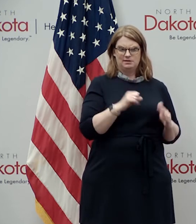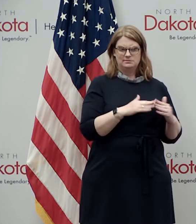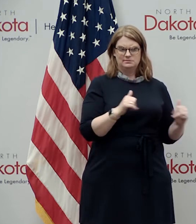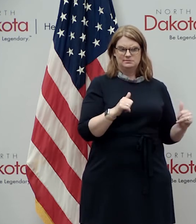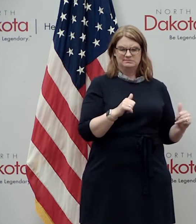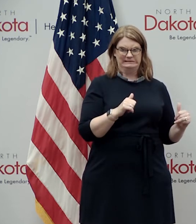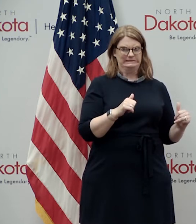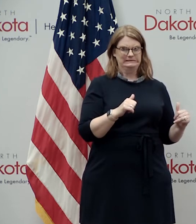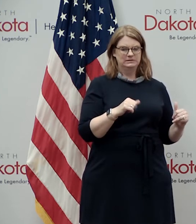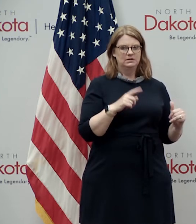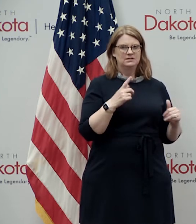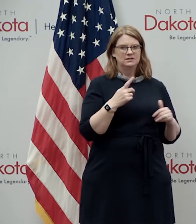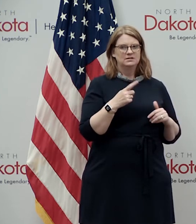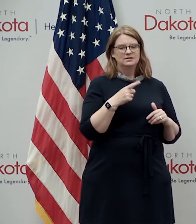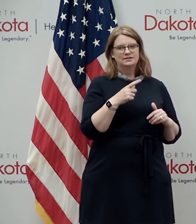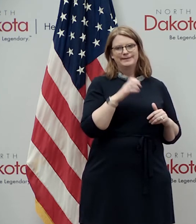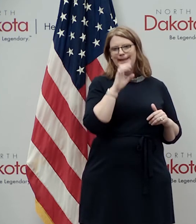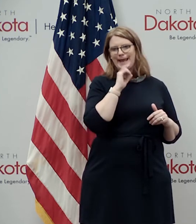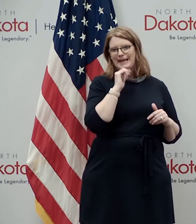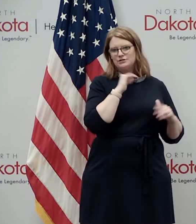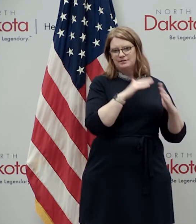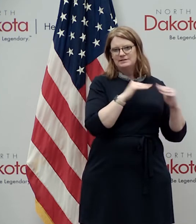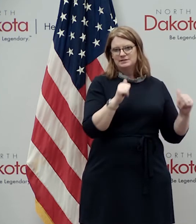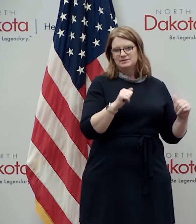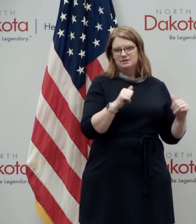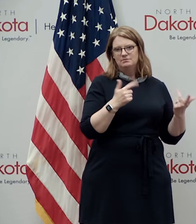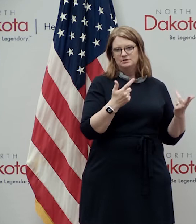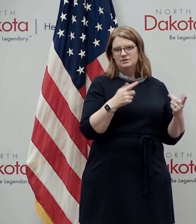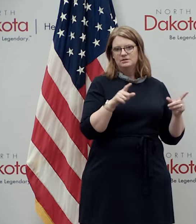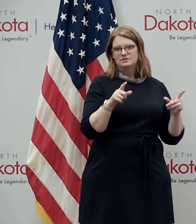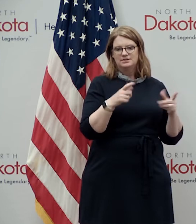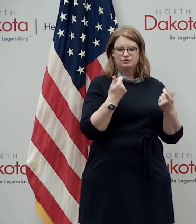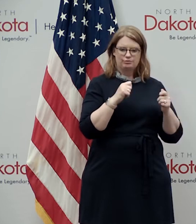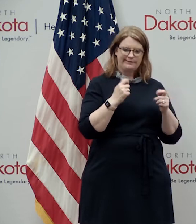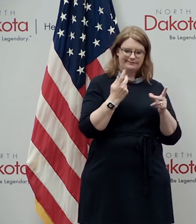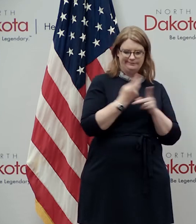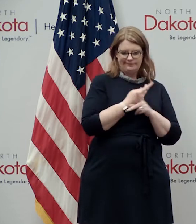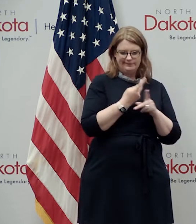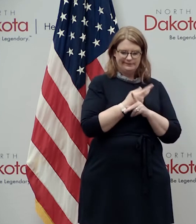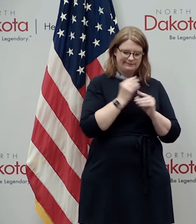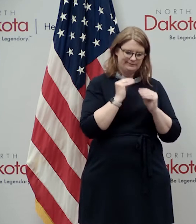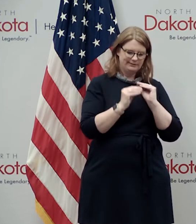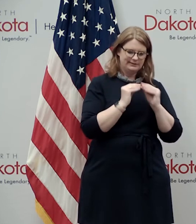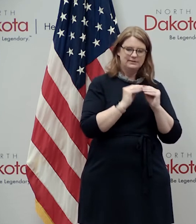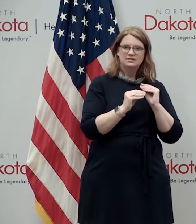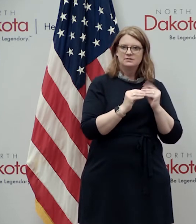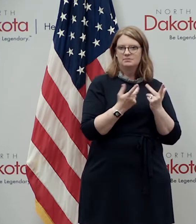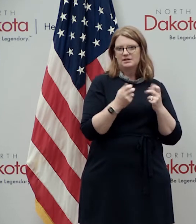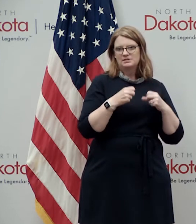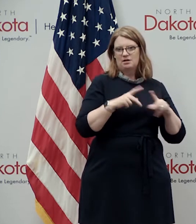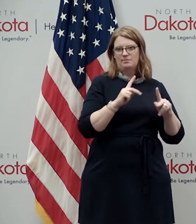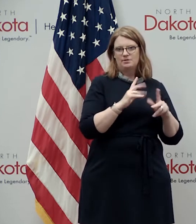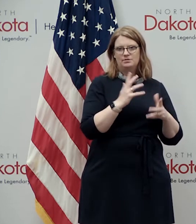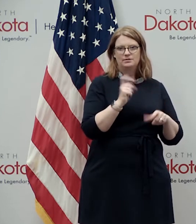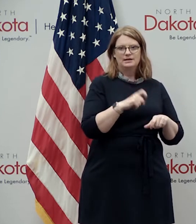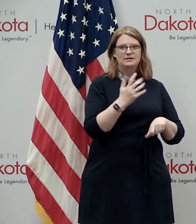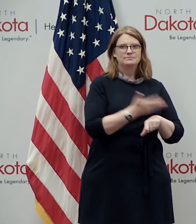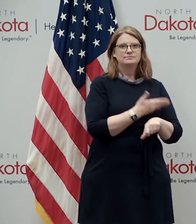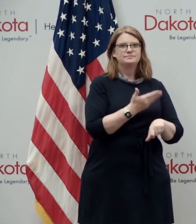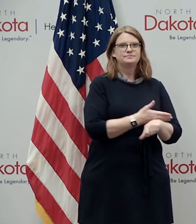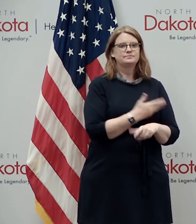is also part of the problem is the age of the systems that we're trying to patch together but again i just see that as opportunity okay